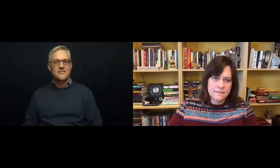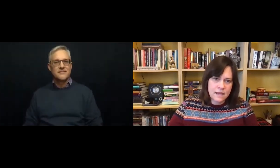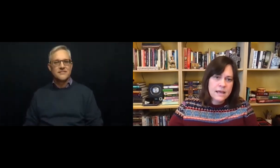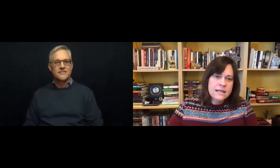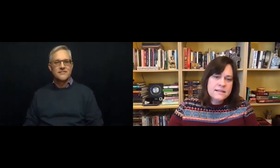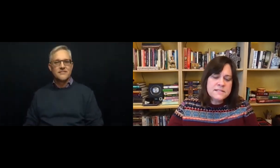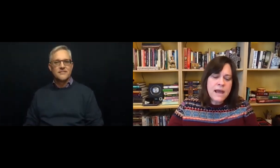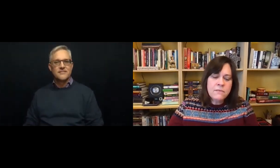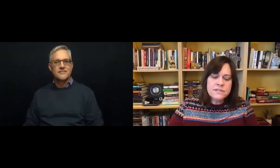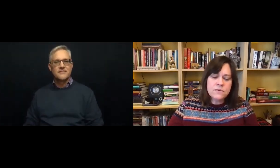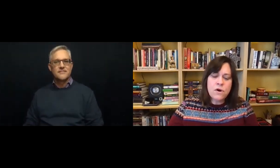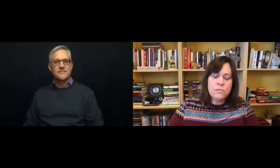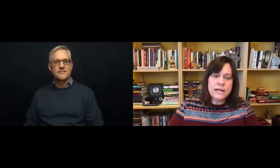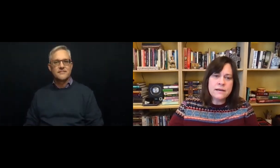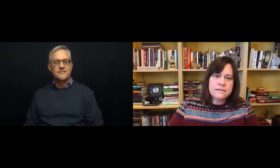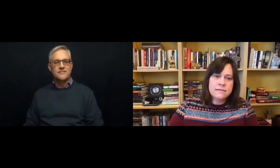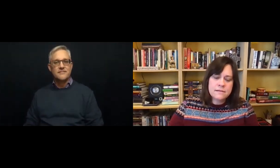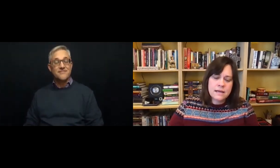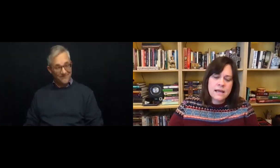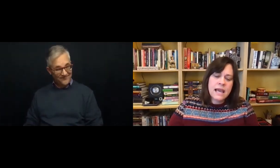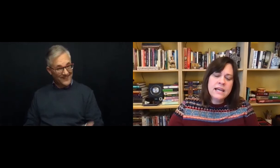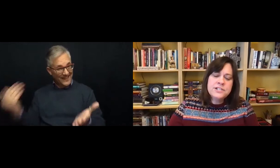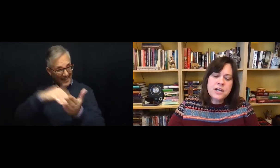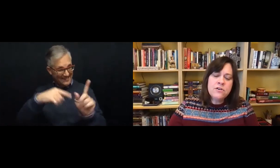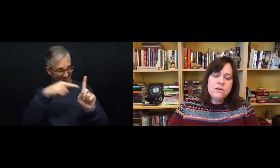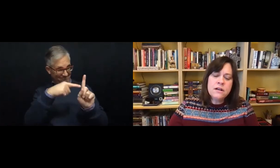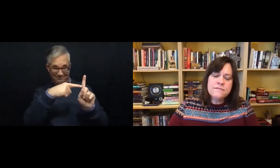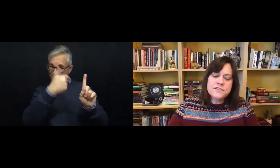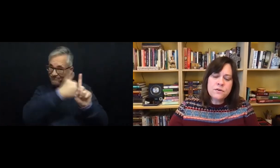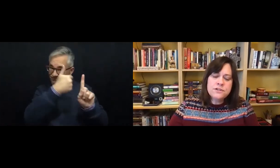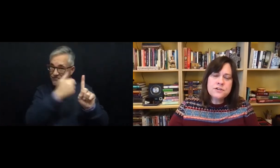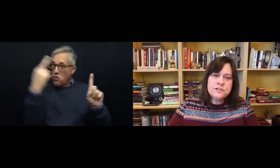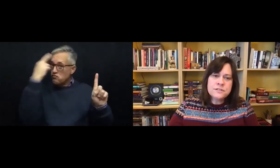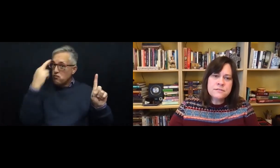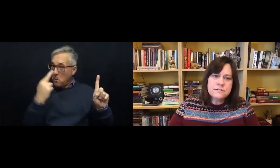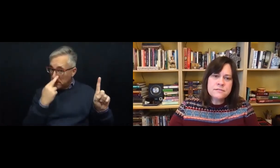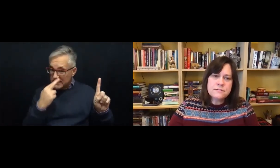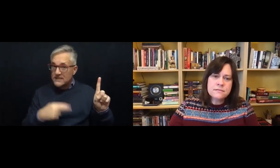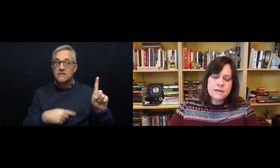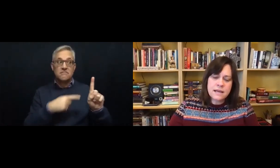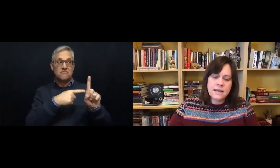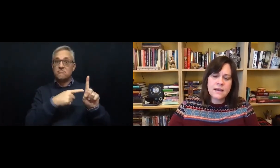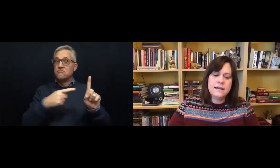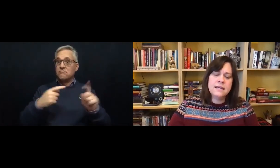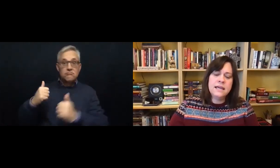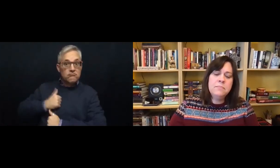This man was a Roman and a general of soldiers and a keeper